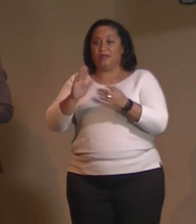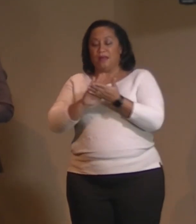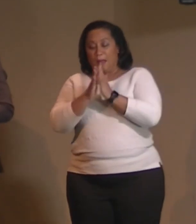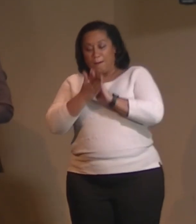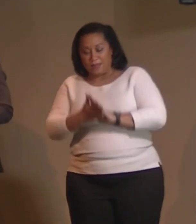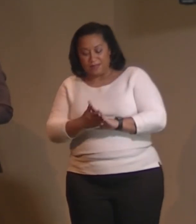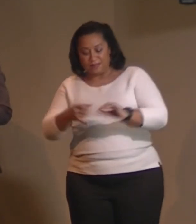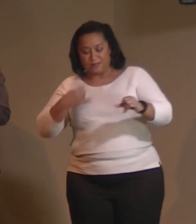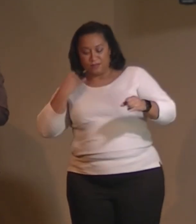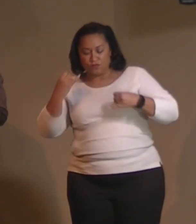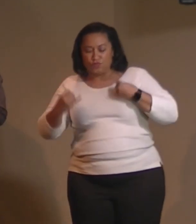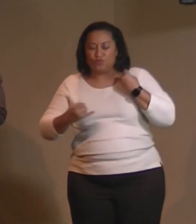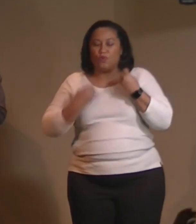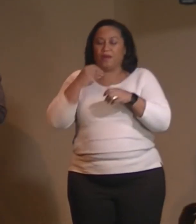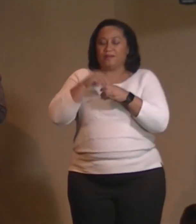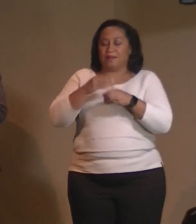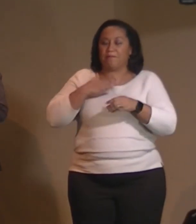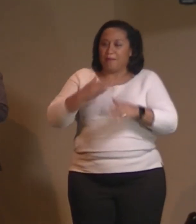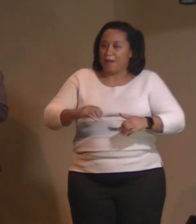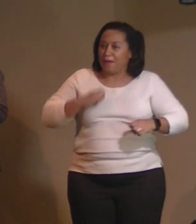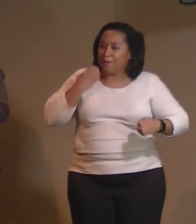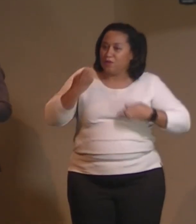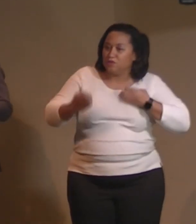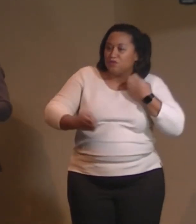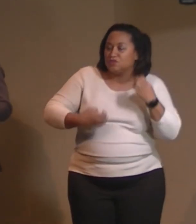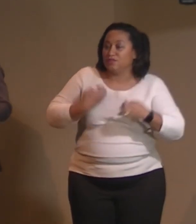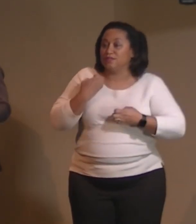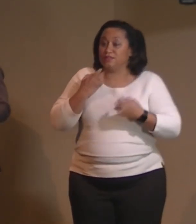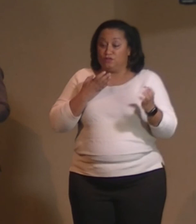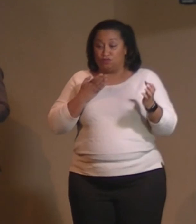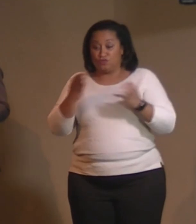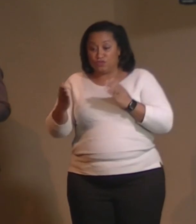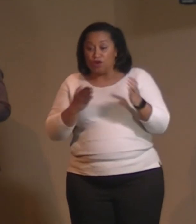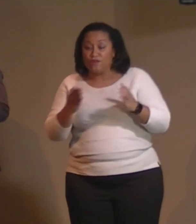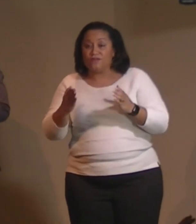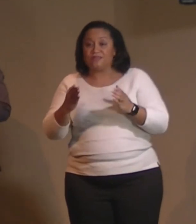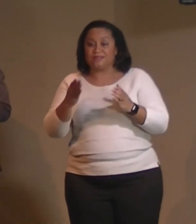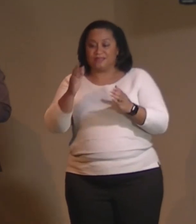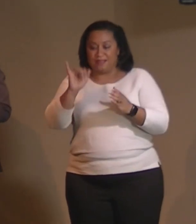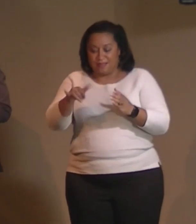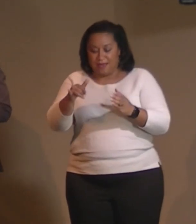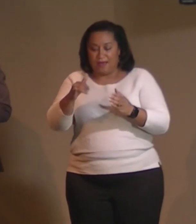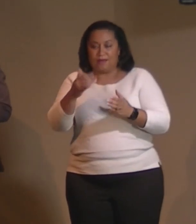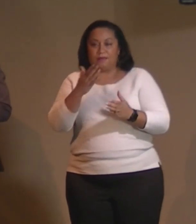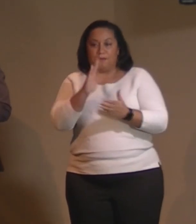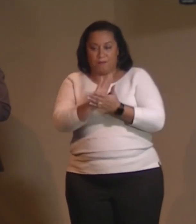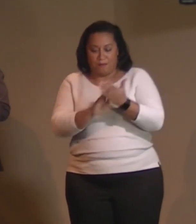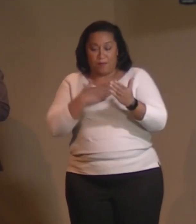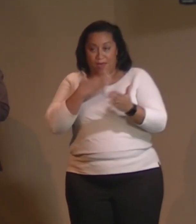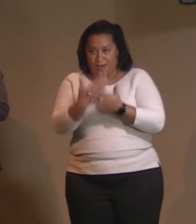abides in my emotions. And service is what my hands are used for.